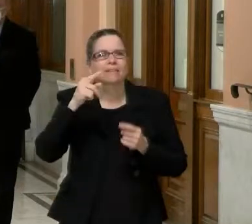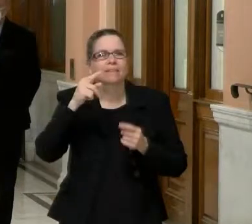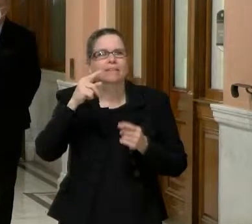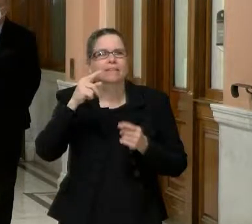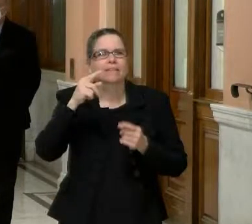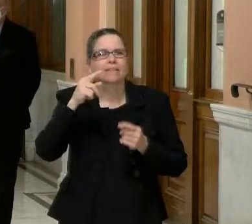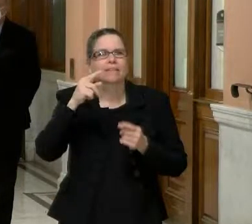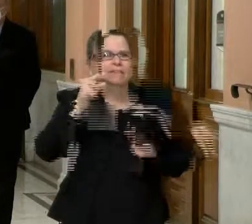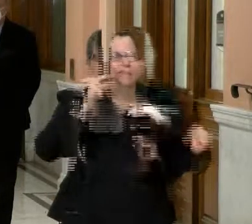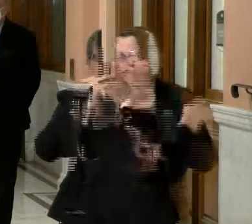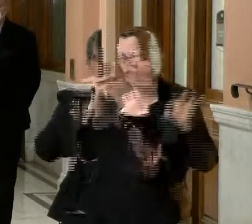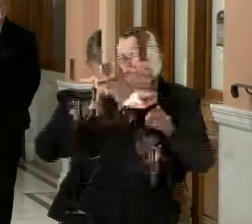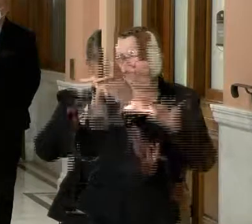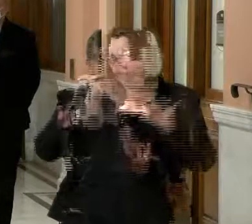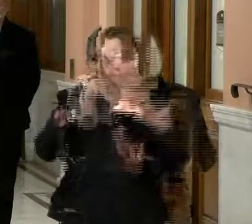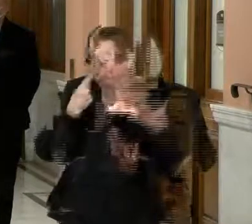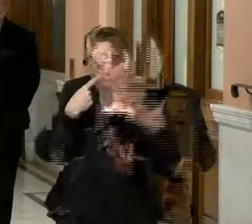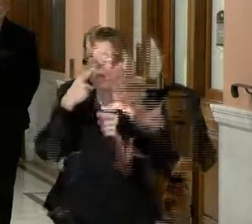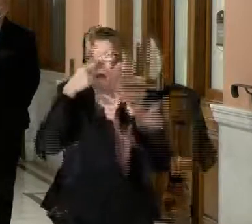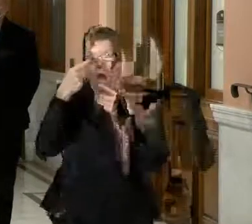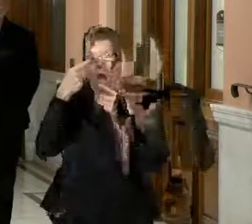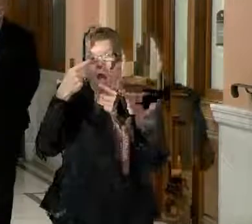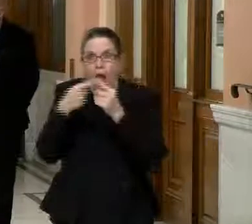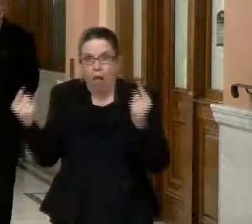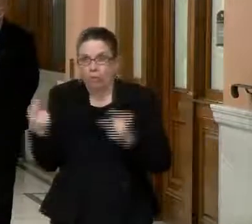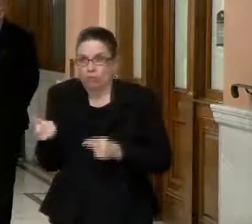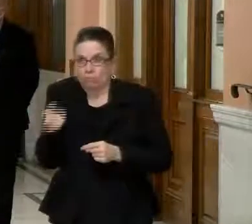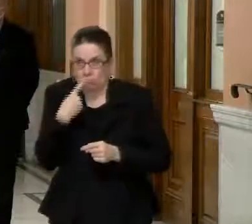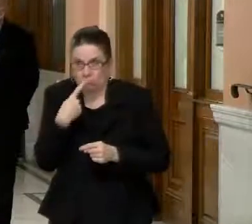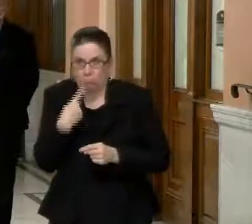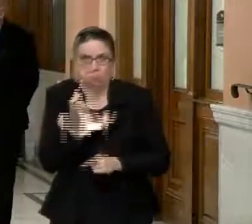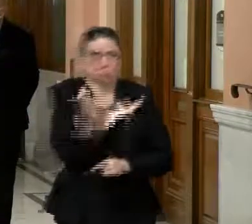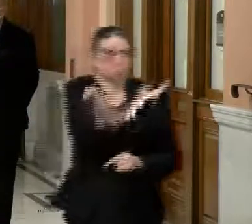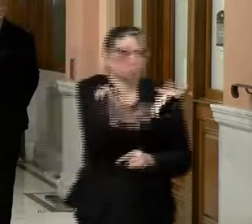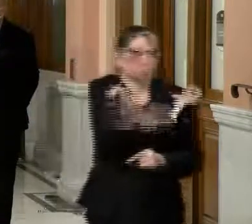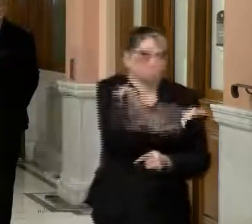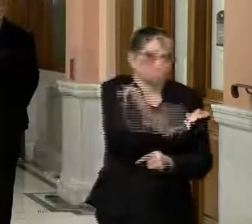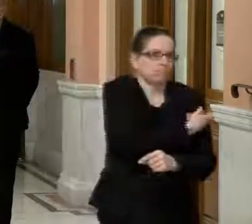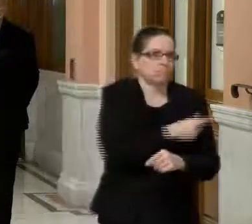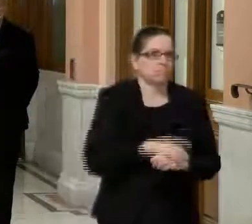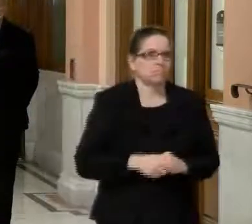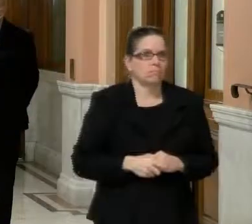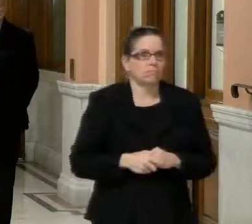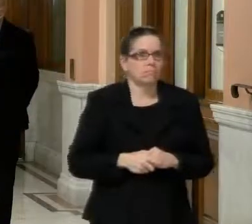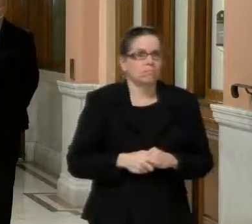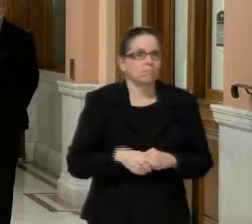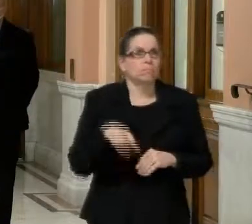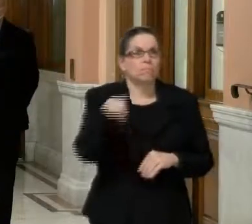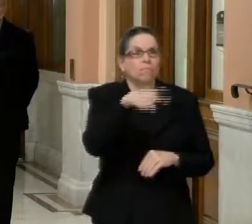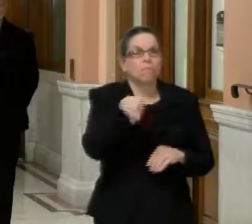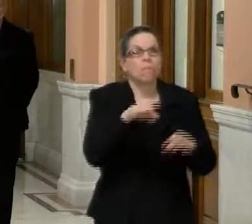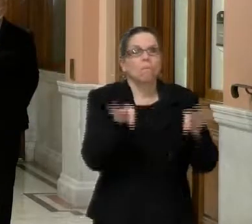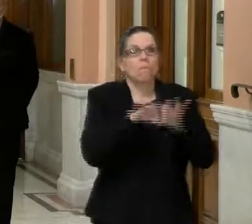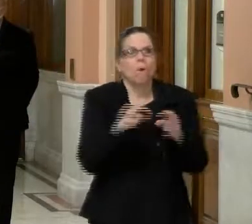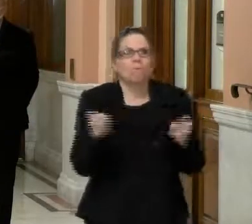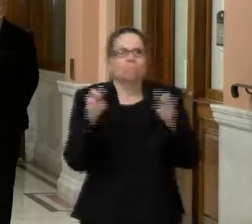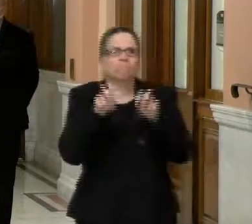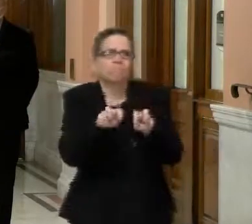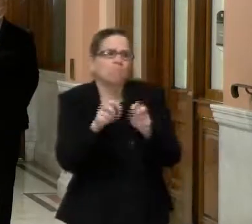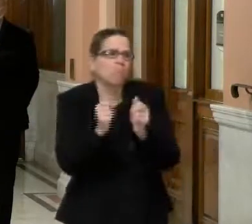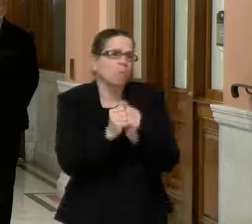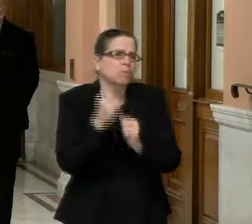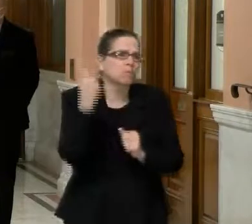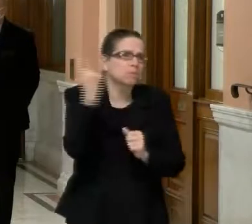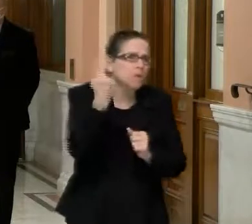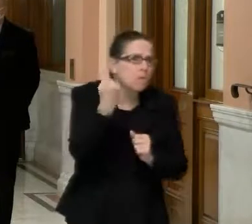and if you, if you don't, if you have somebody driving you and you don't, uh, you're not coming alone, you could get a